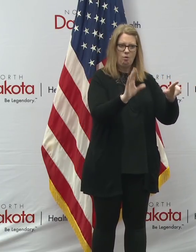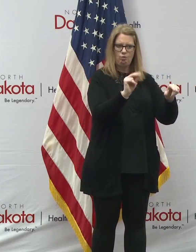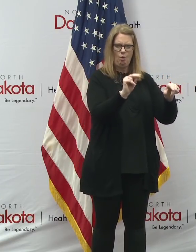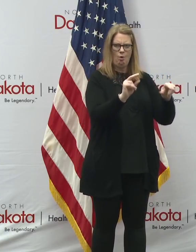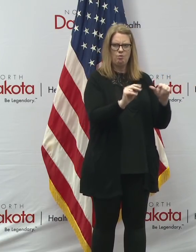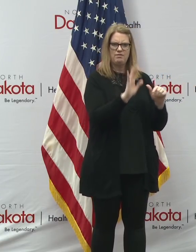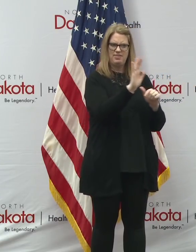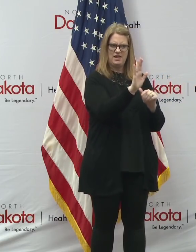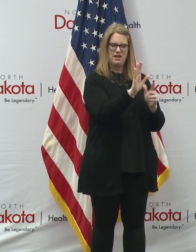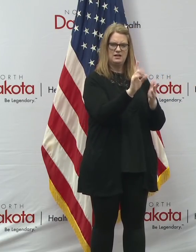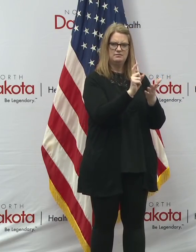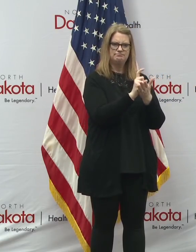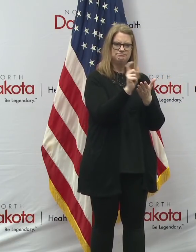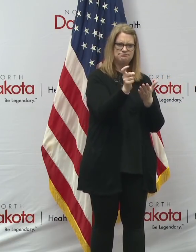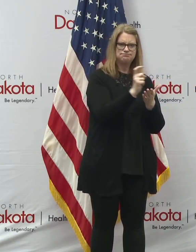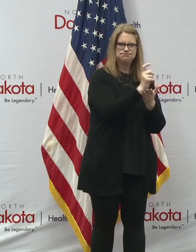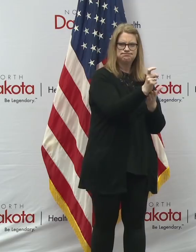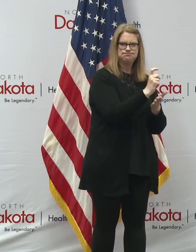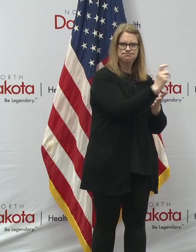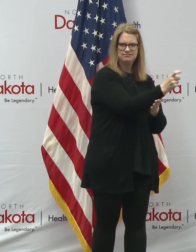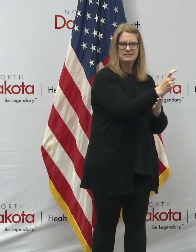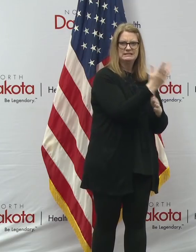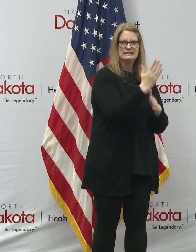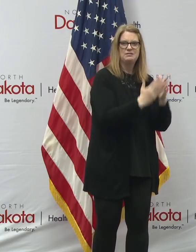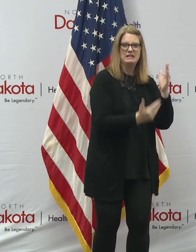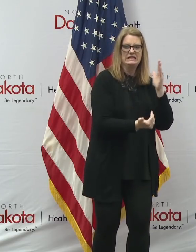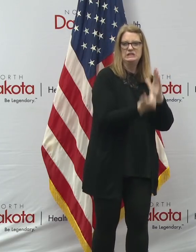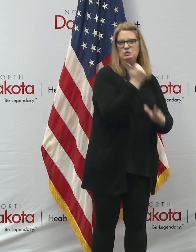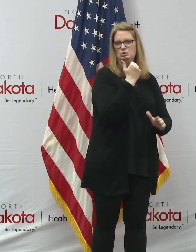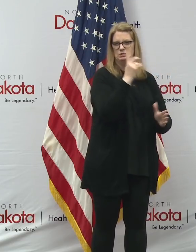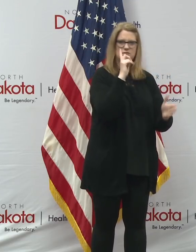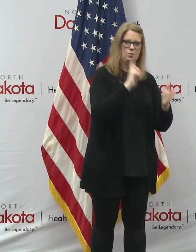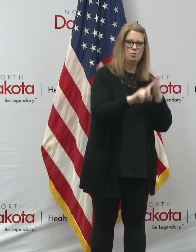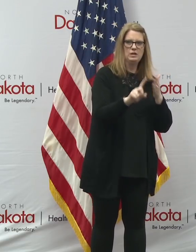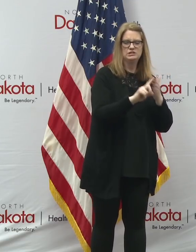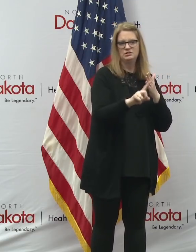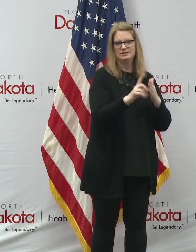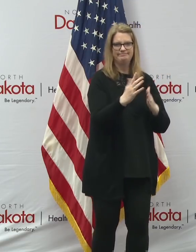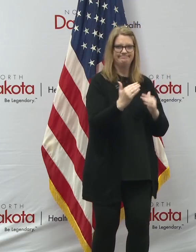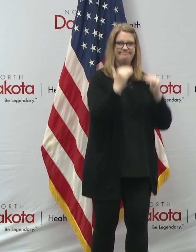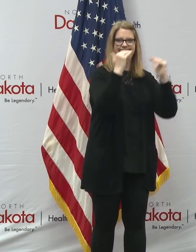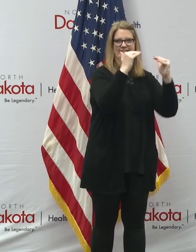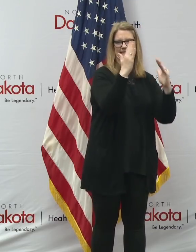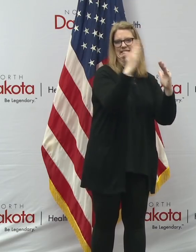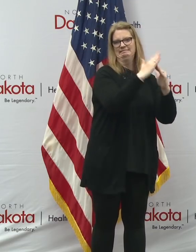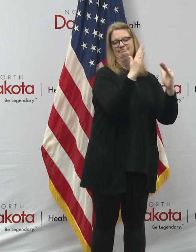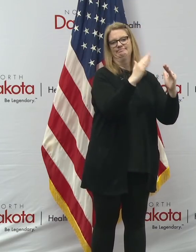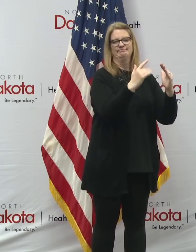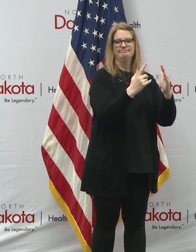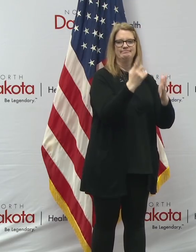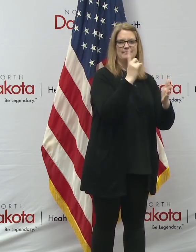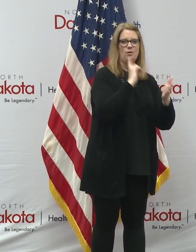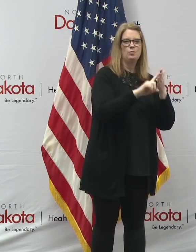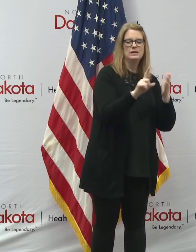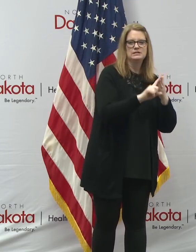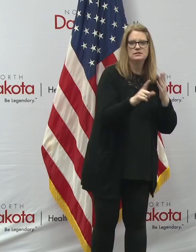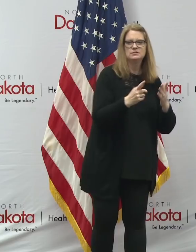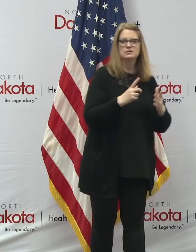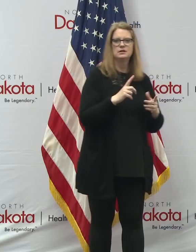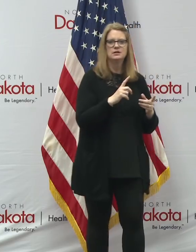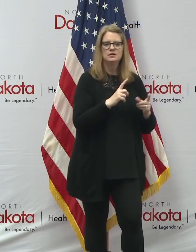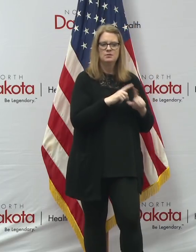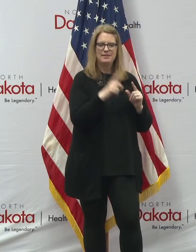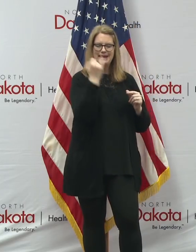uh, very actively some of the leading edge research. And I, I would say that, you know, separate from the conversation with Bill, but, but on this